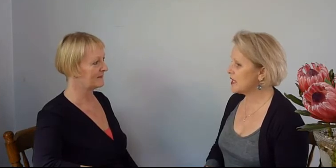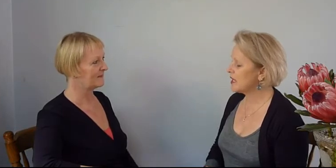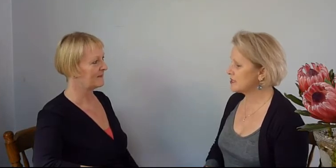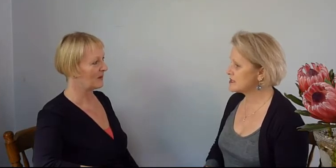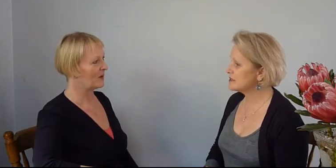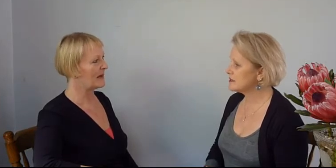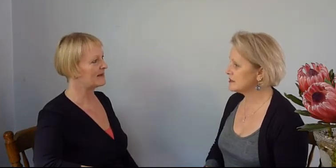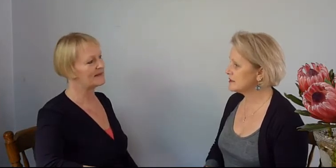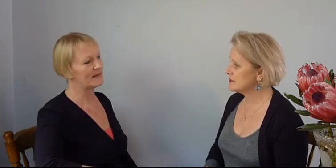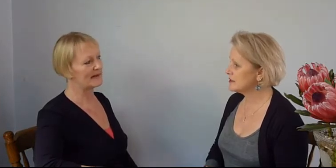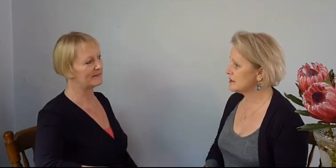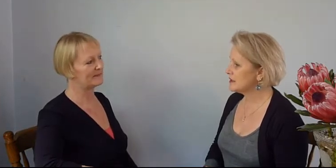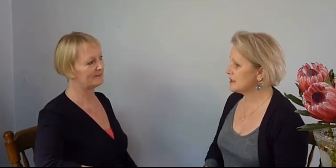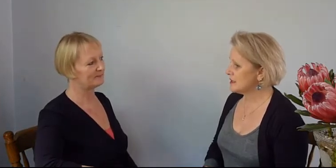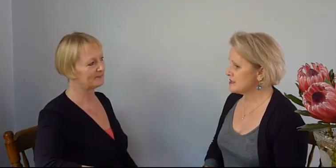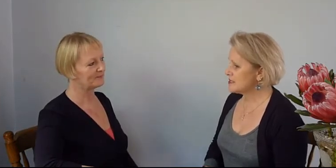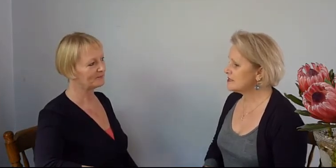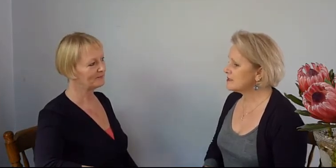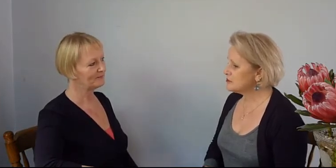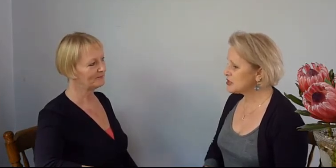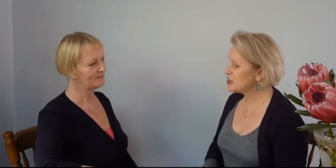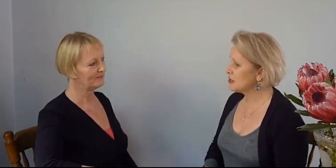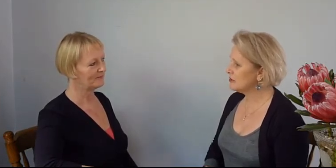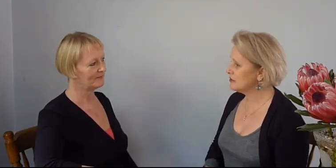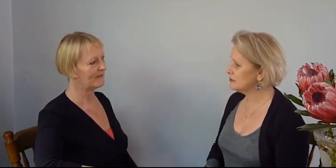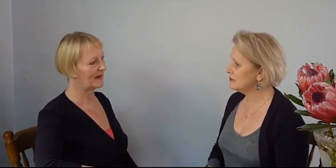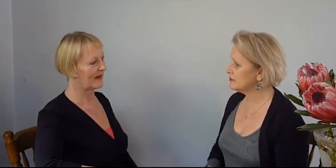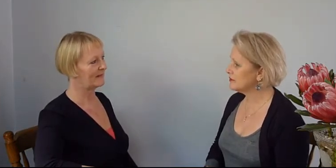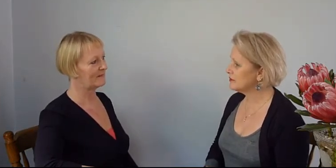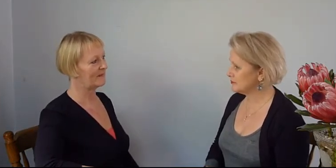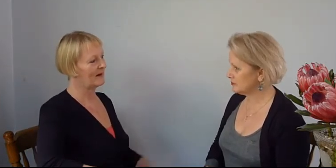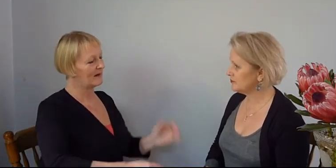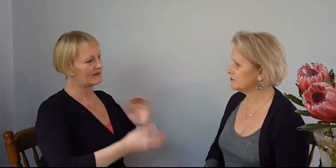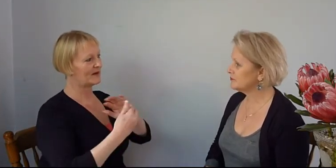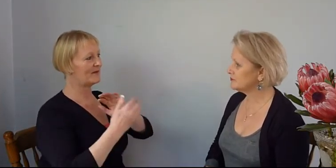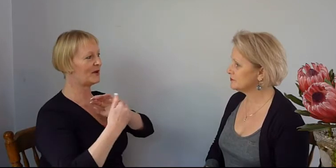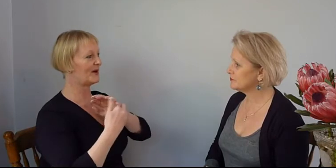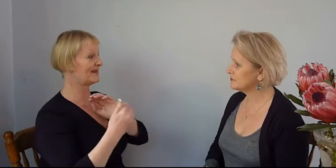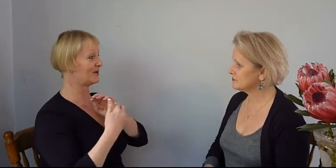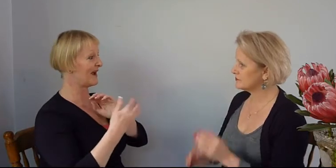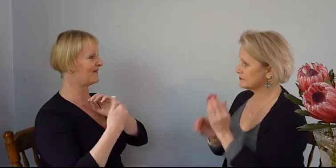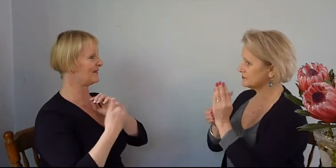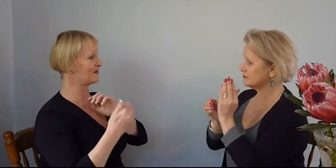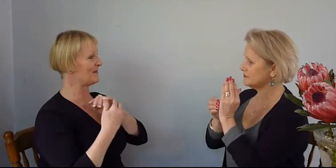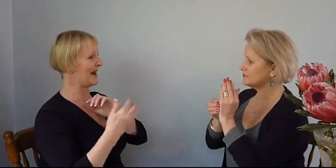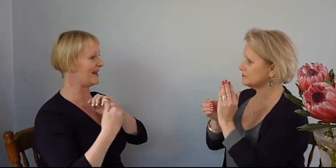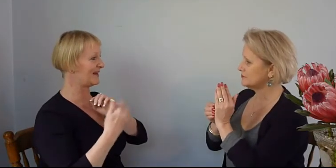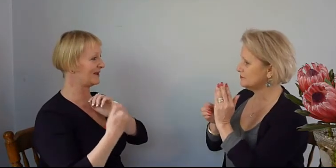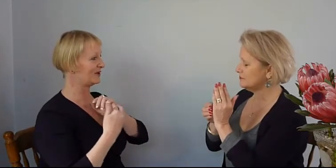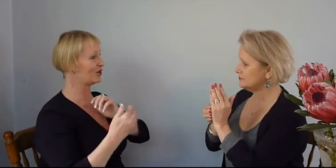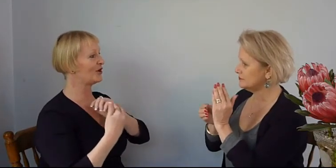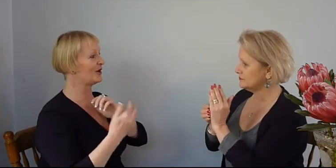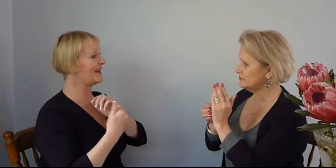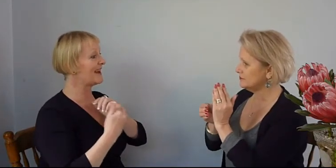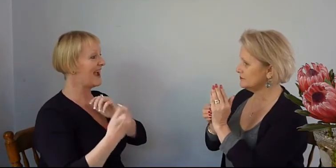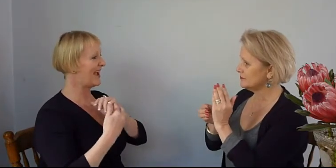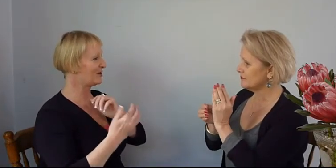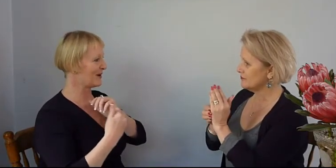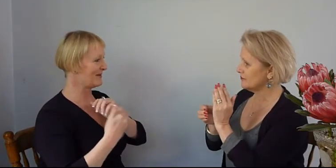legs what about your stomach a bit churn okay so even though i still have this remaining churning and trembling